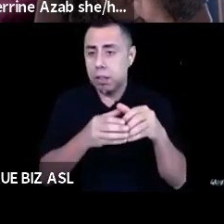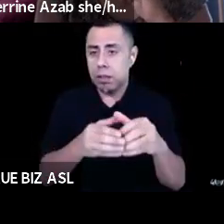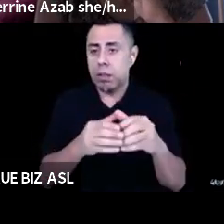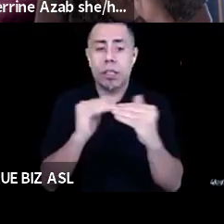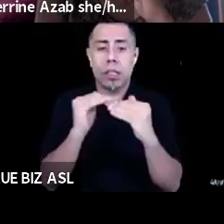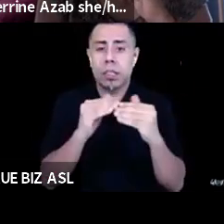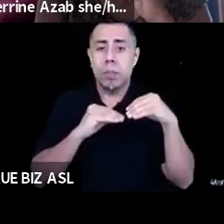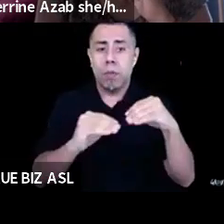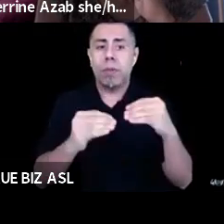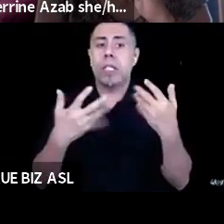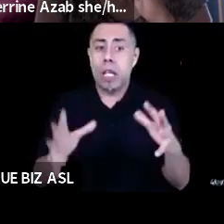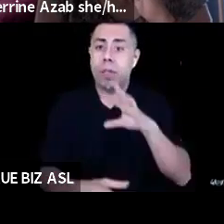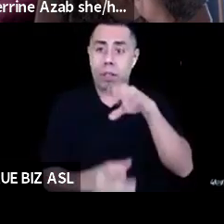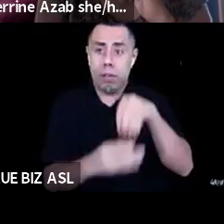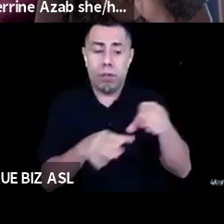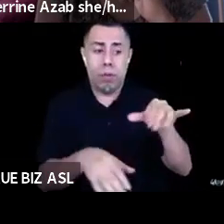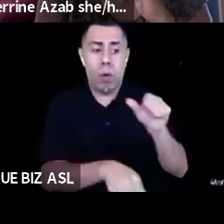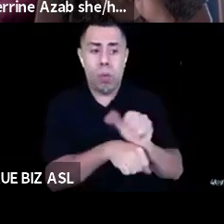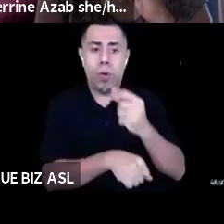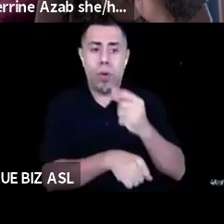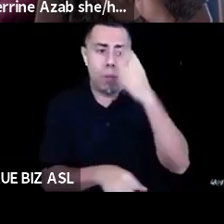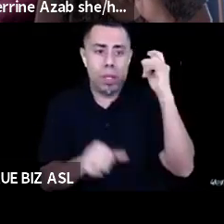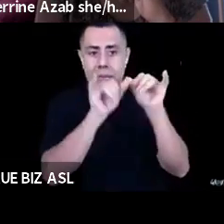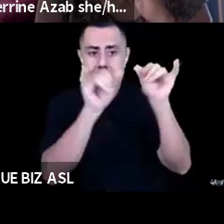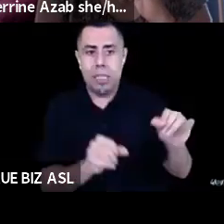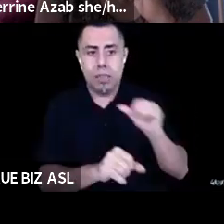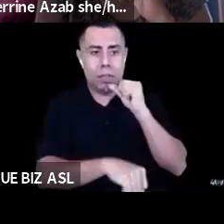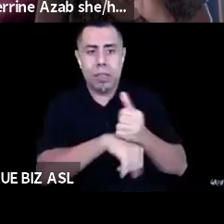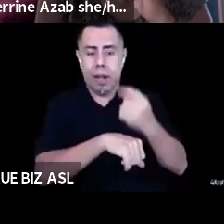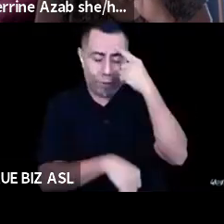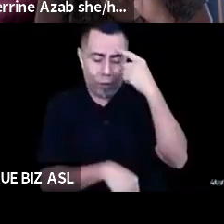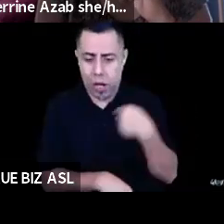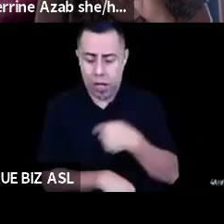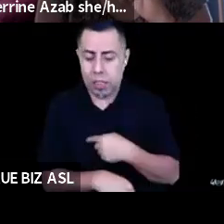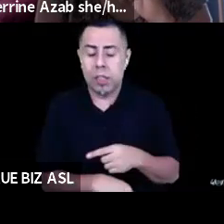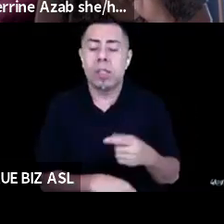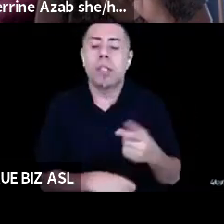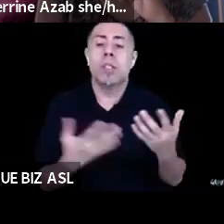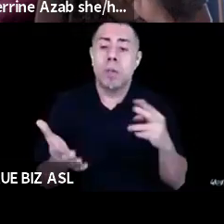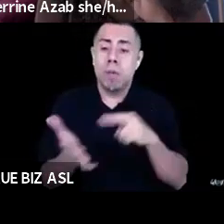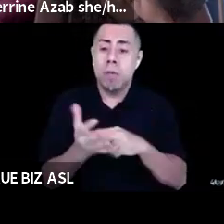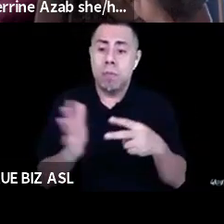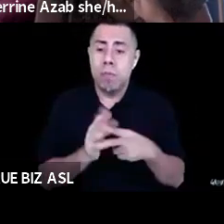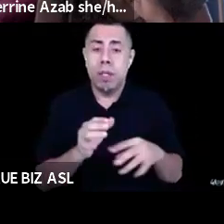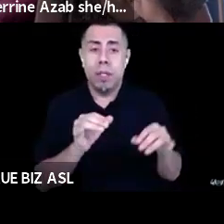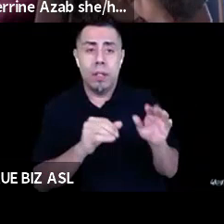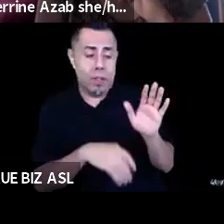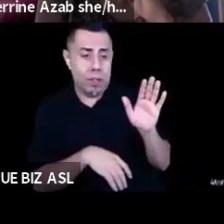um, because the systems are not set up for us. And they, so like they're, the systems are working just the way they're designed to.